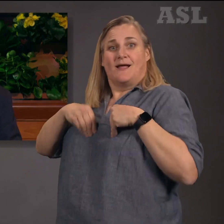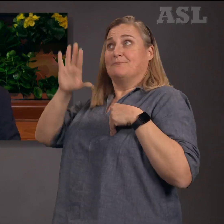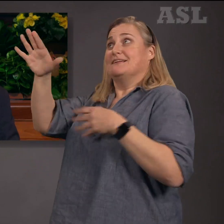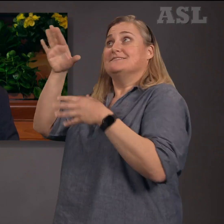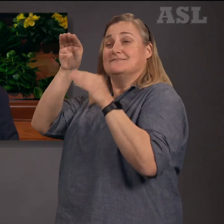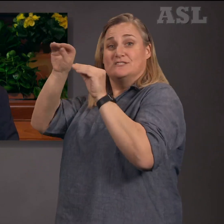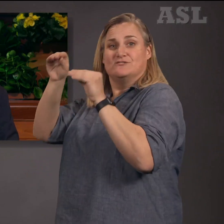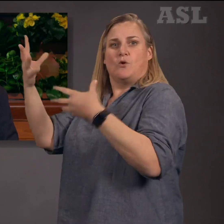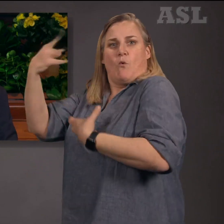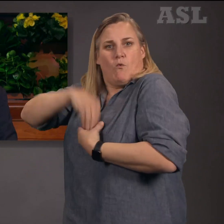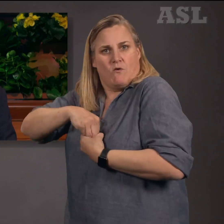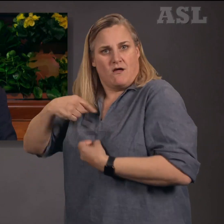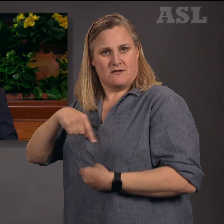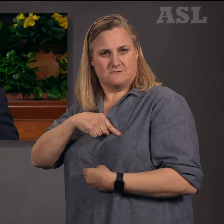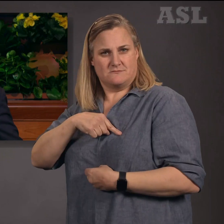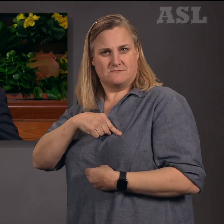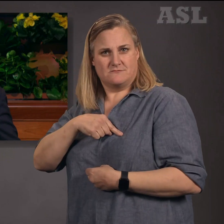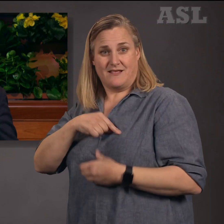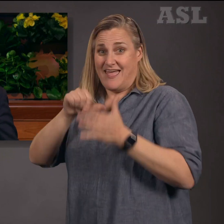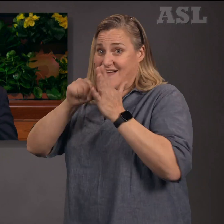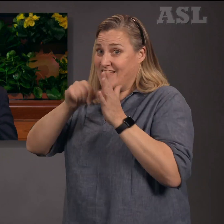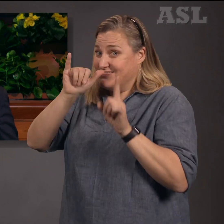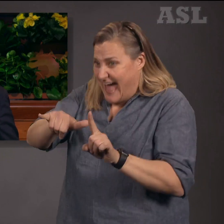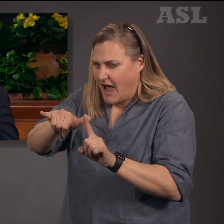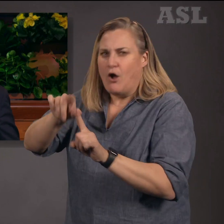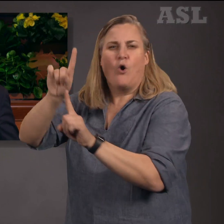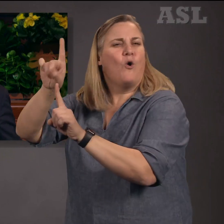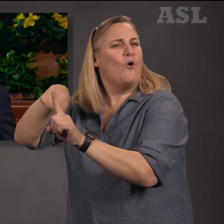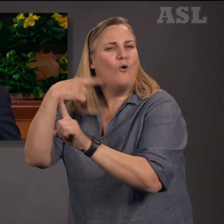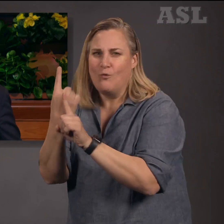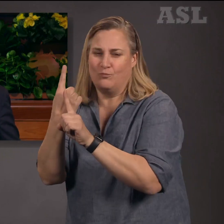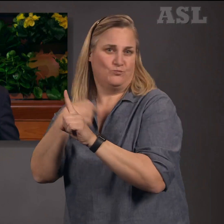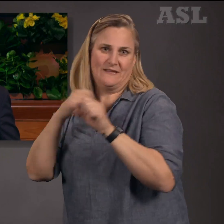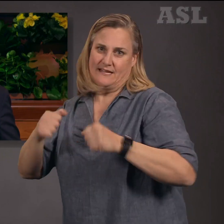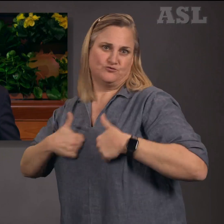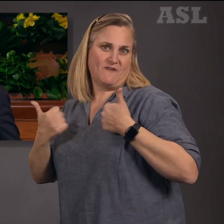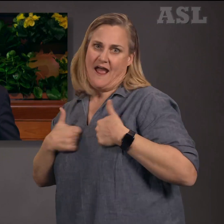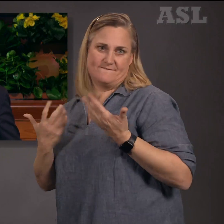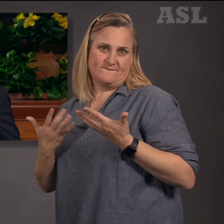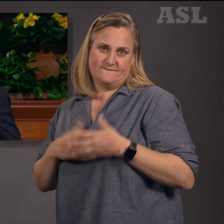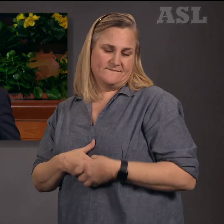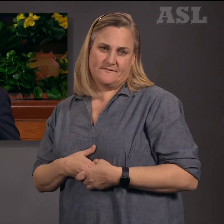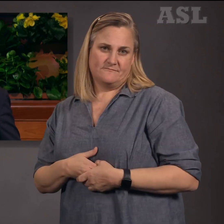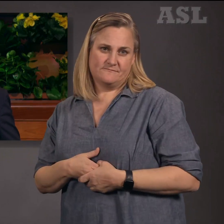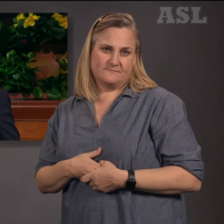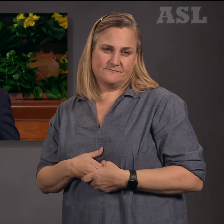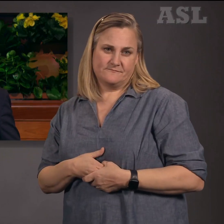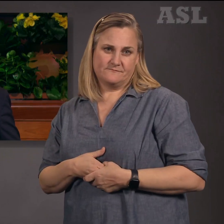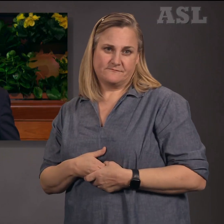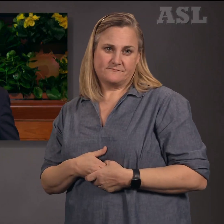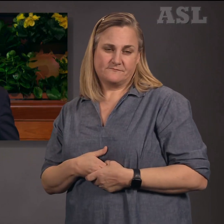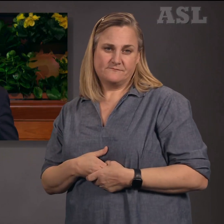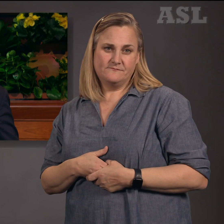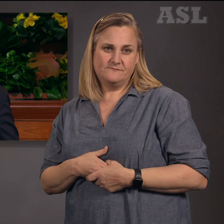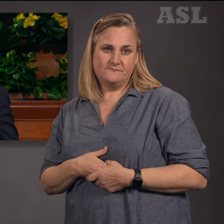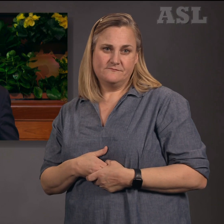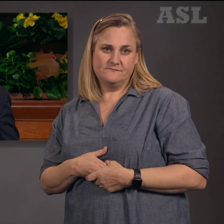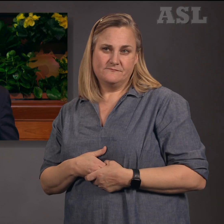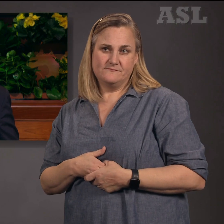how we have responded to His loving invitation to both hear and do what He has taught. There is no other